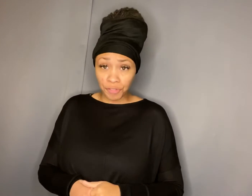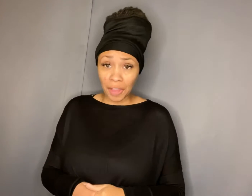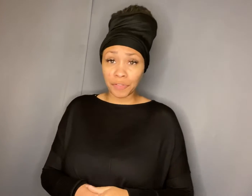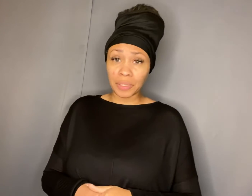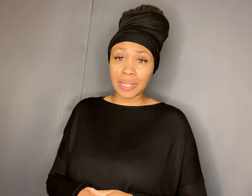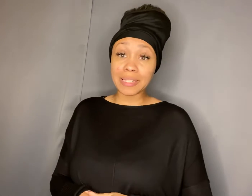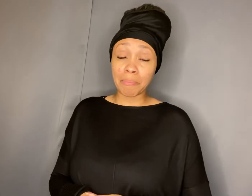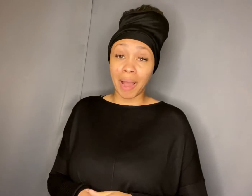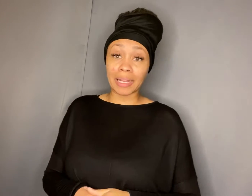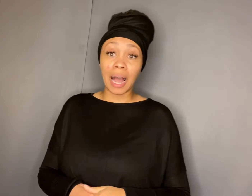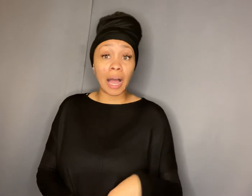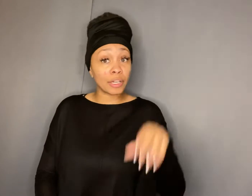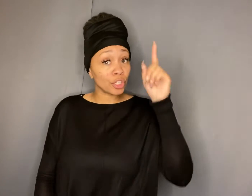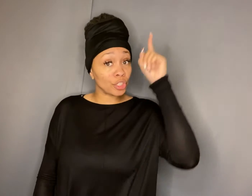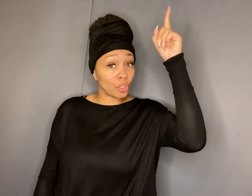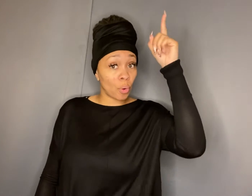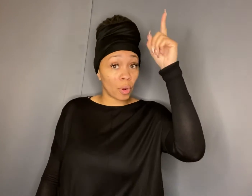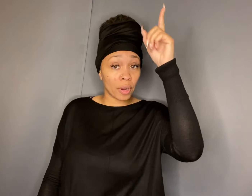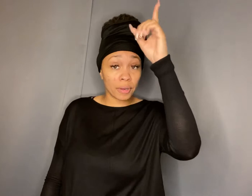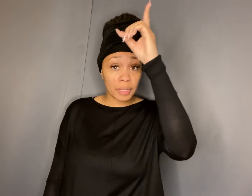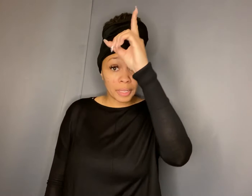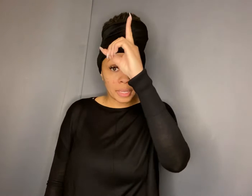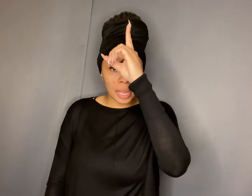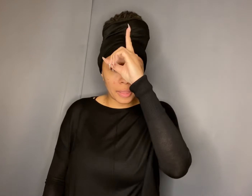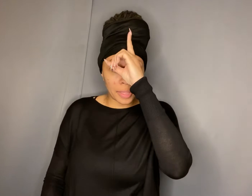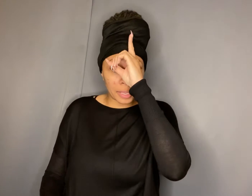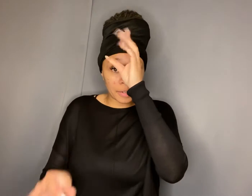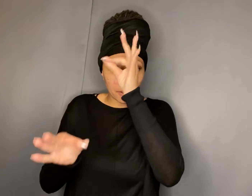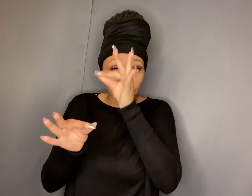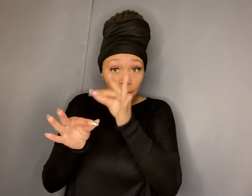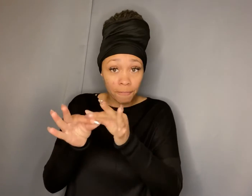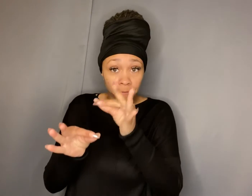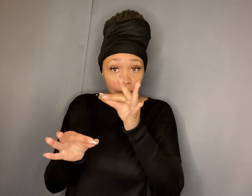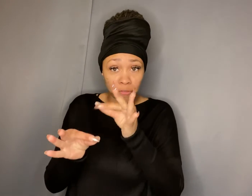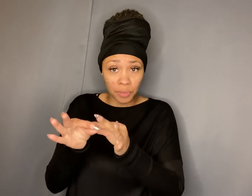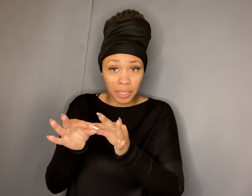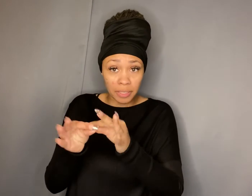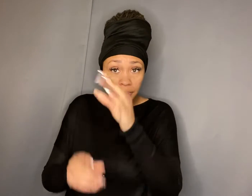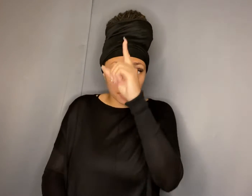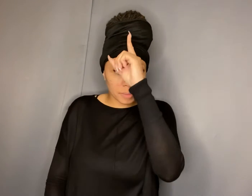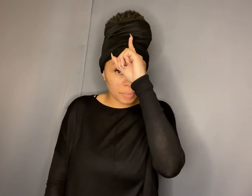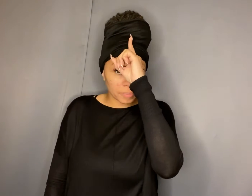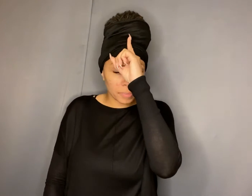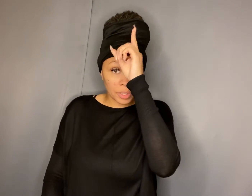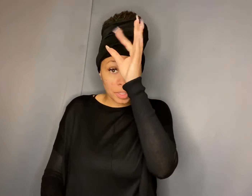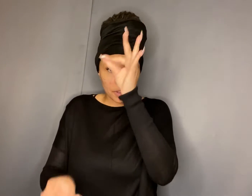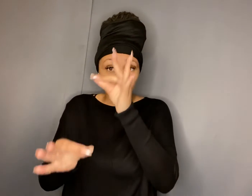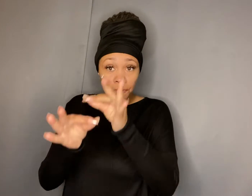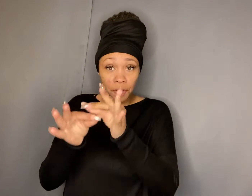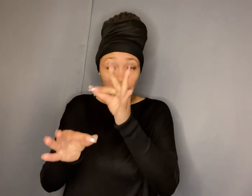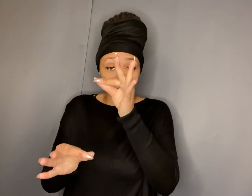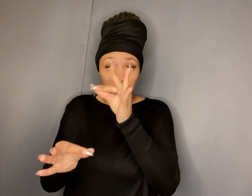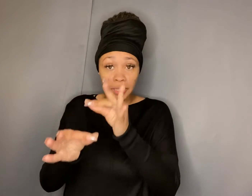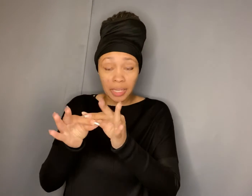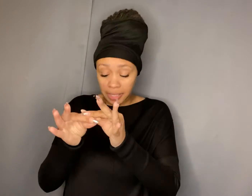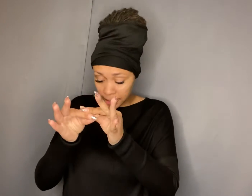faithfulness my god your and then faithfulness faithfulness